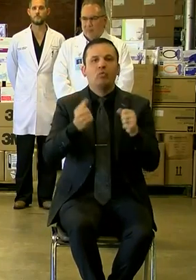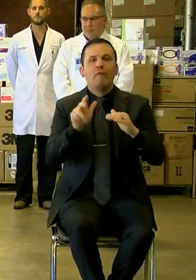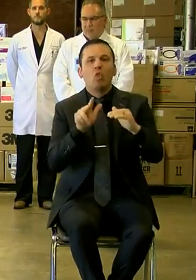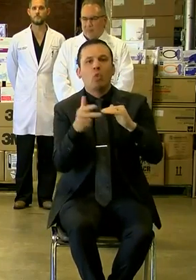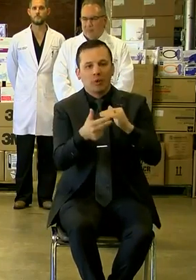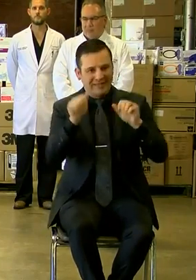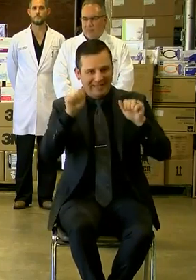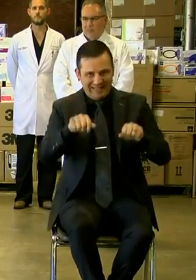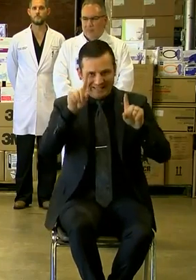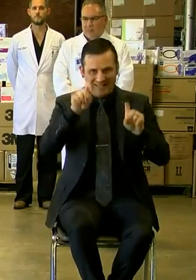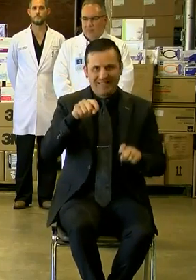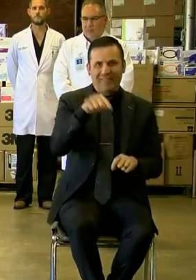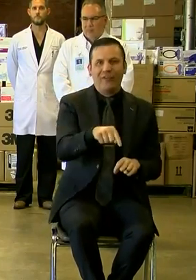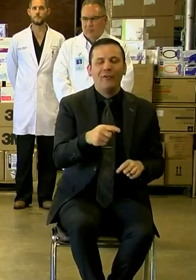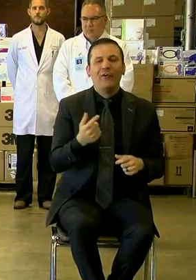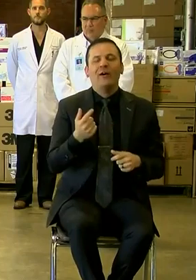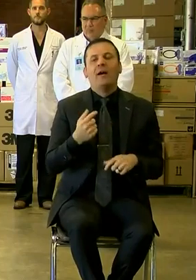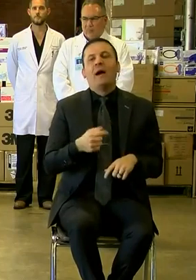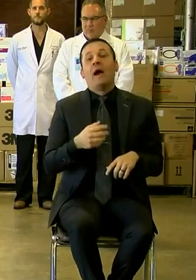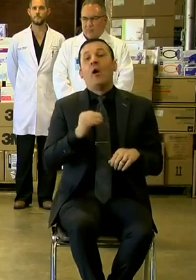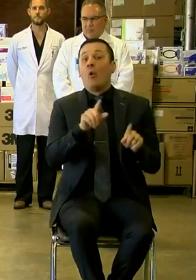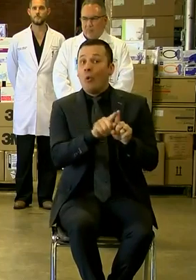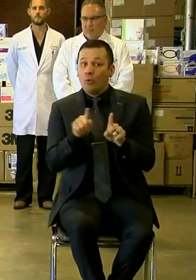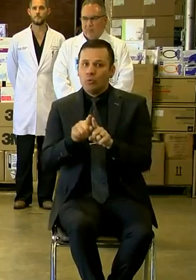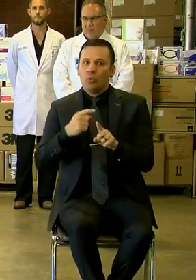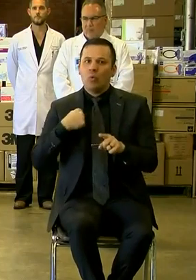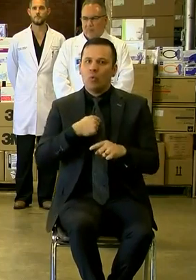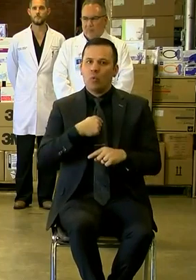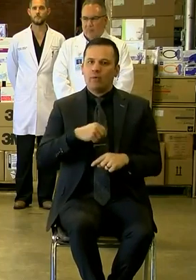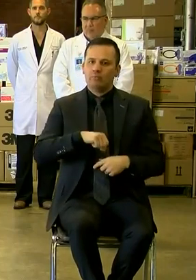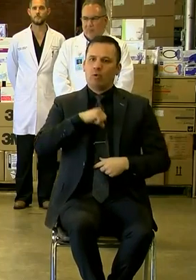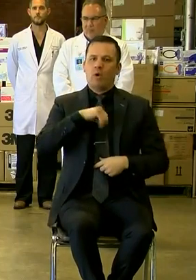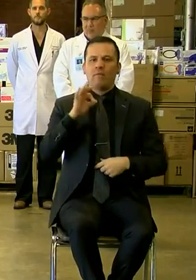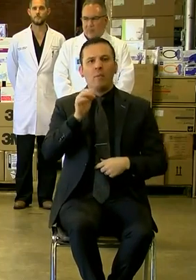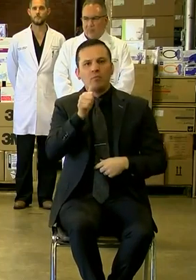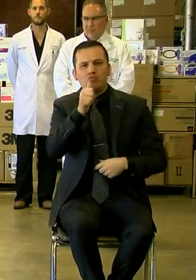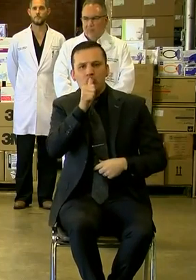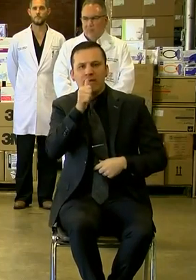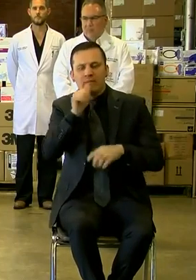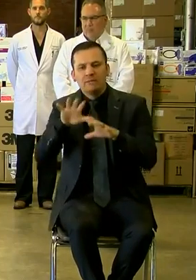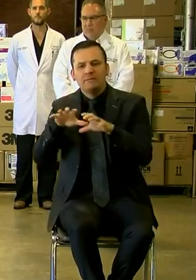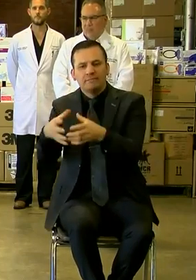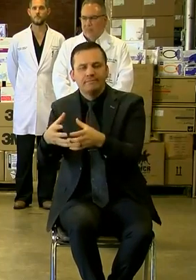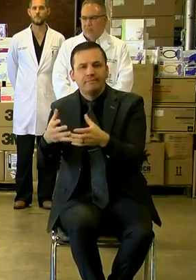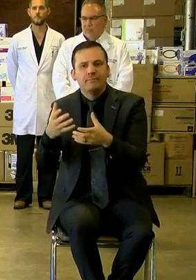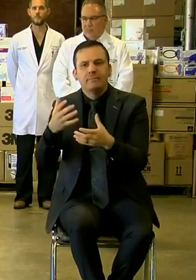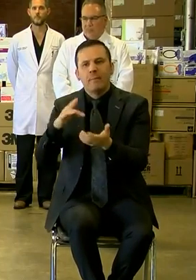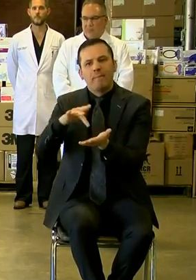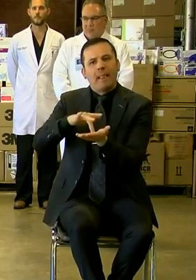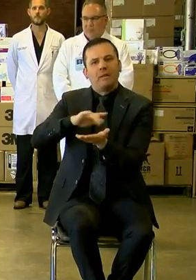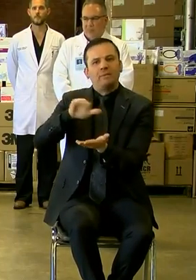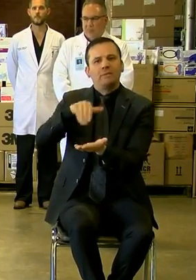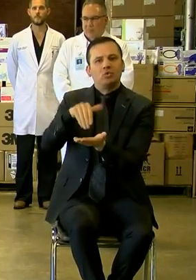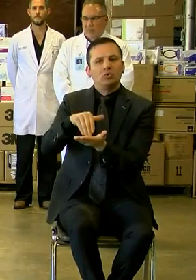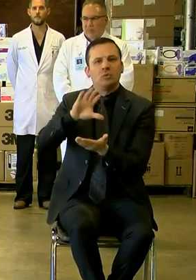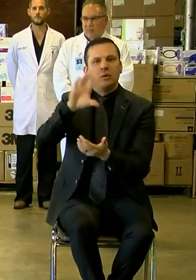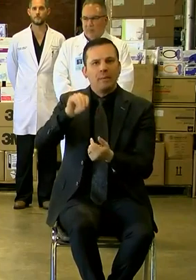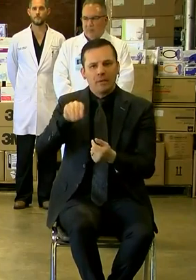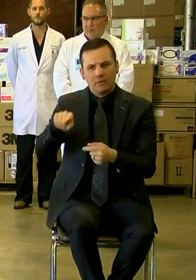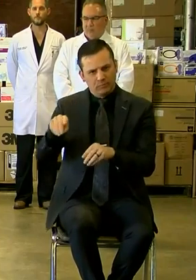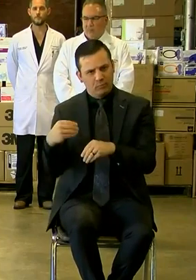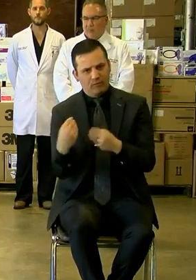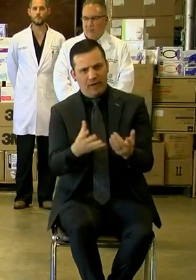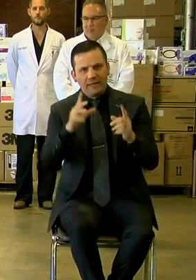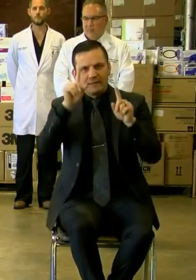be tested. In addition very proud of the private sector especially the private sector medical centers that are providing